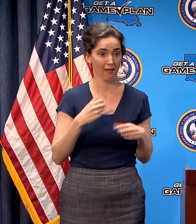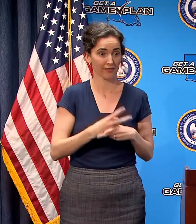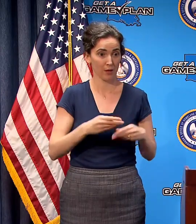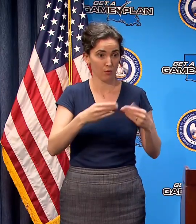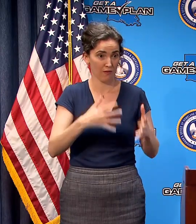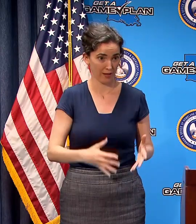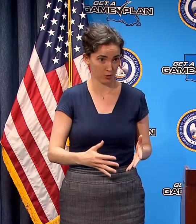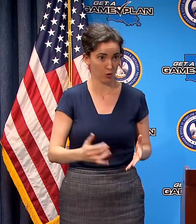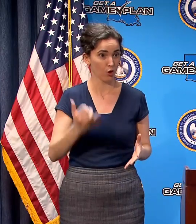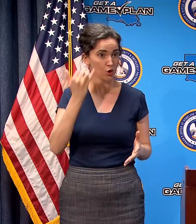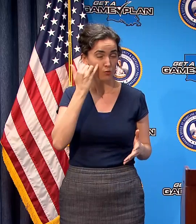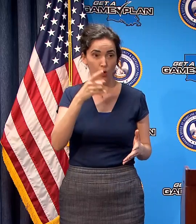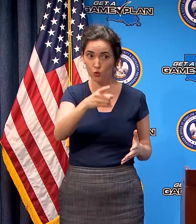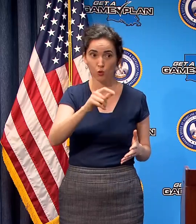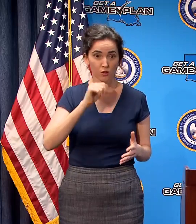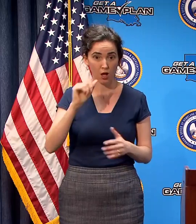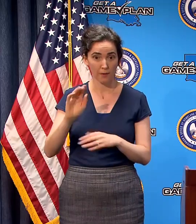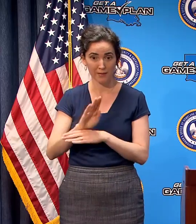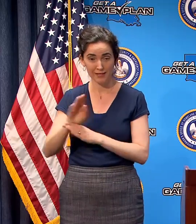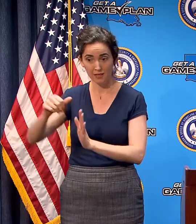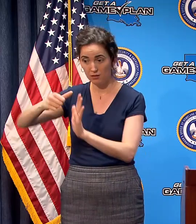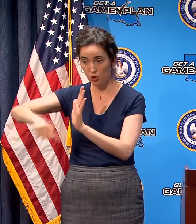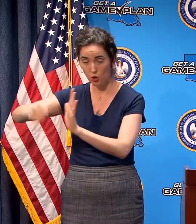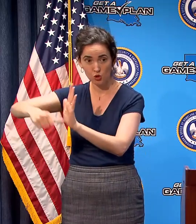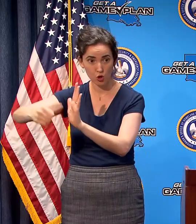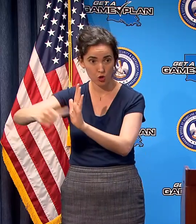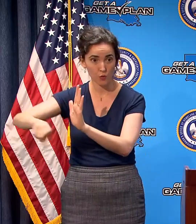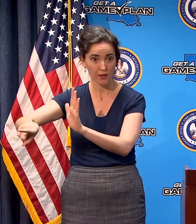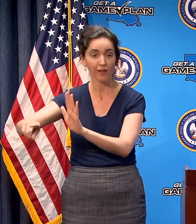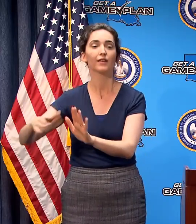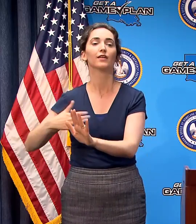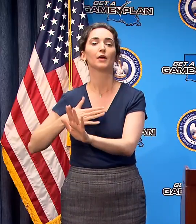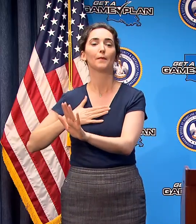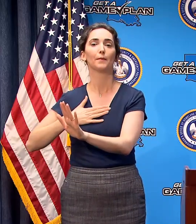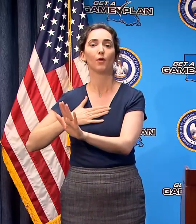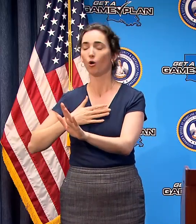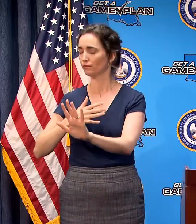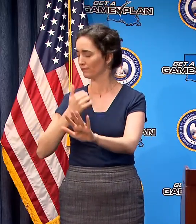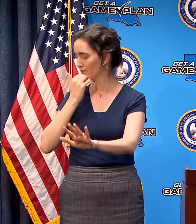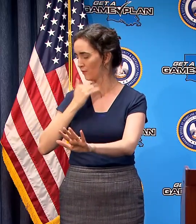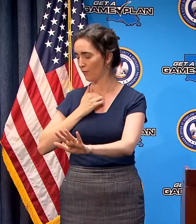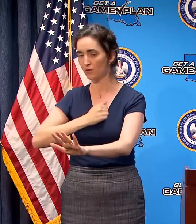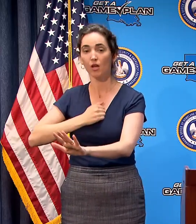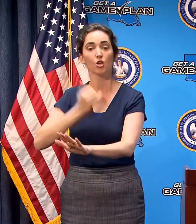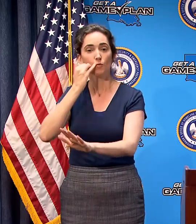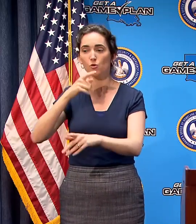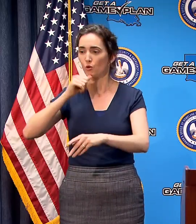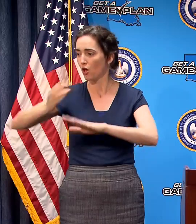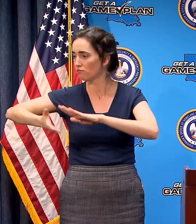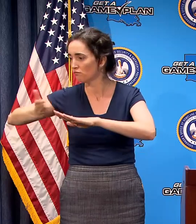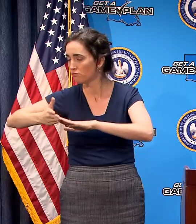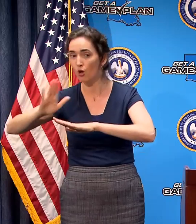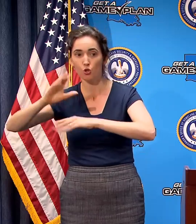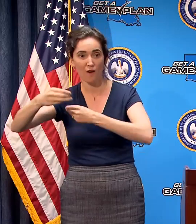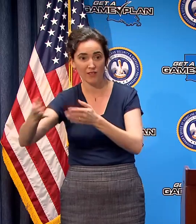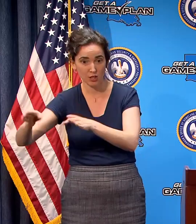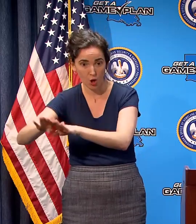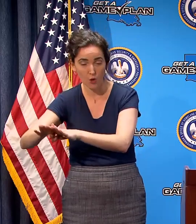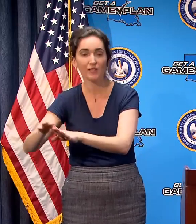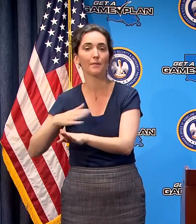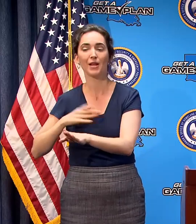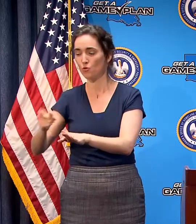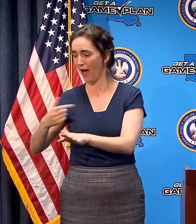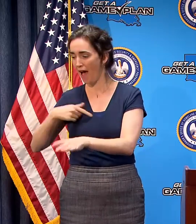you should immediately contact your local hospital and provide it with any PPE that you have including masks and gloves